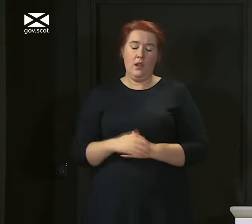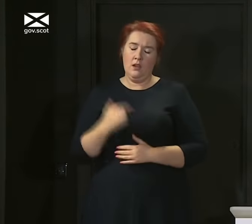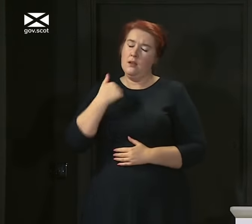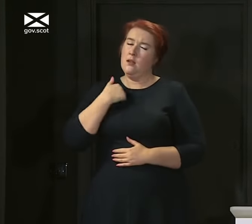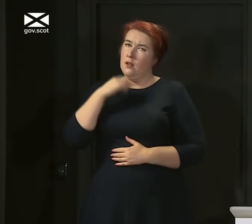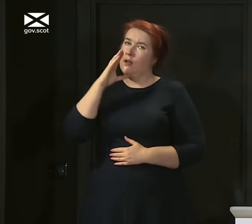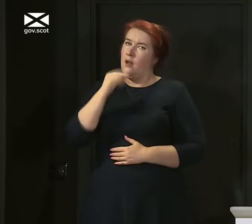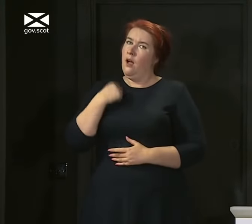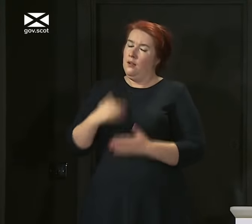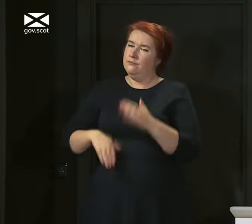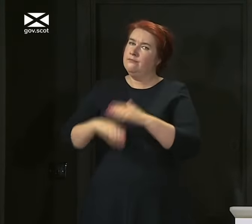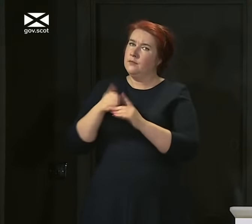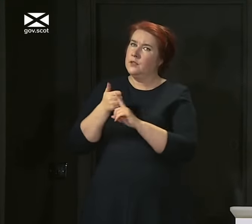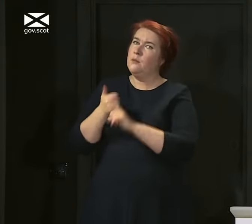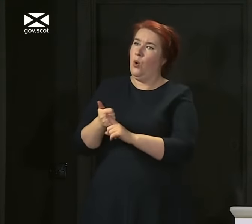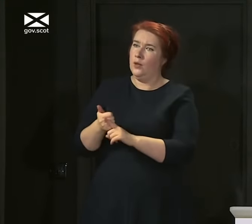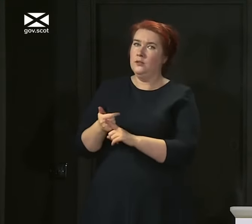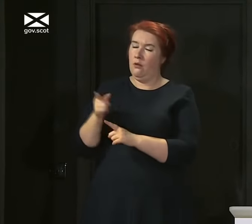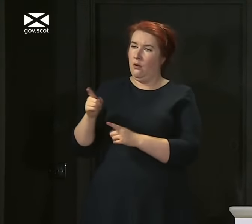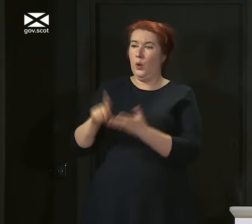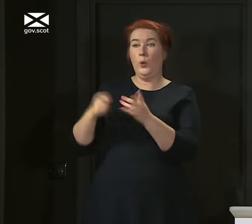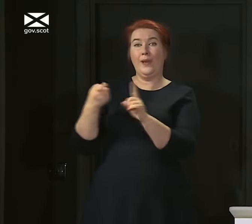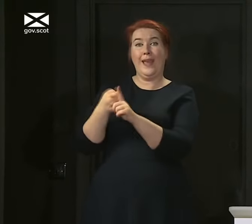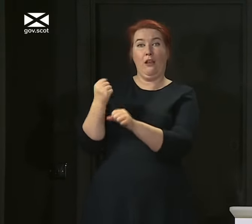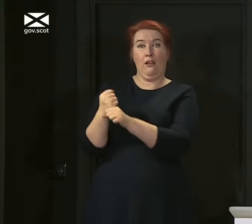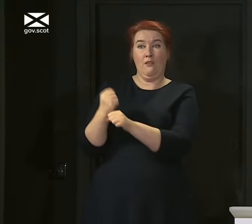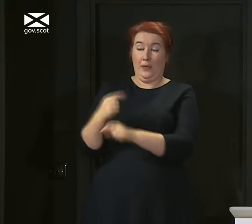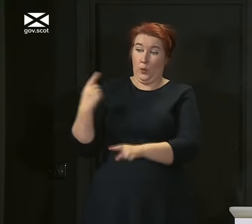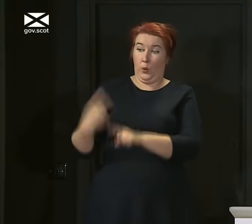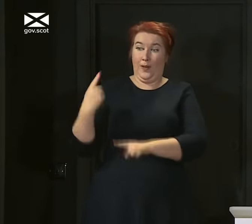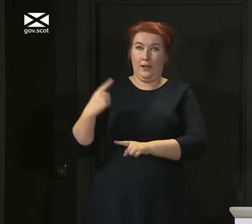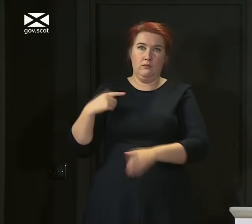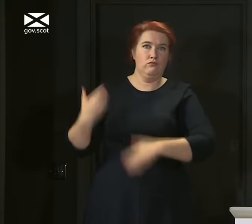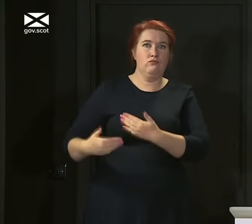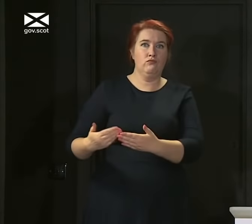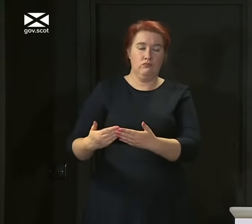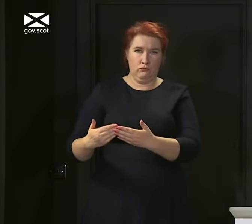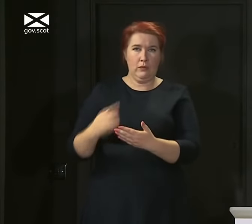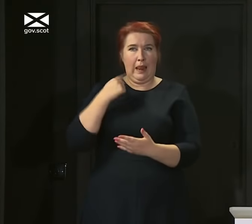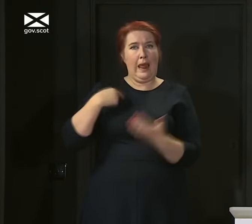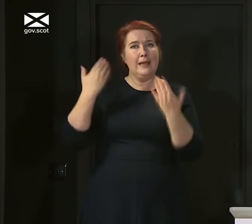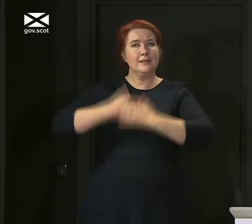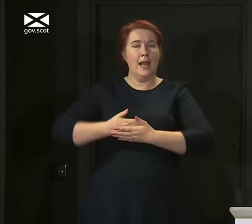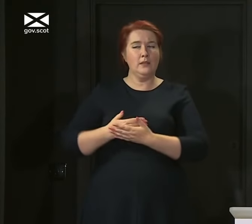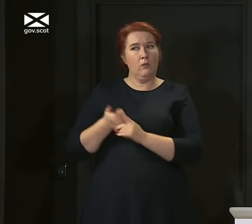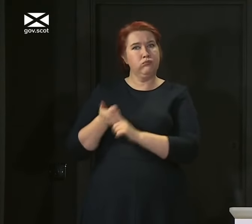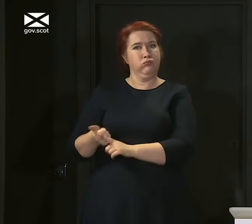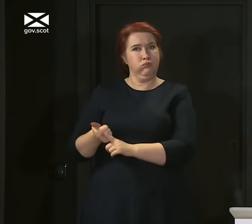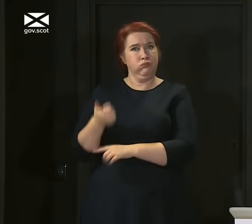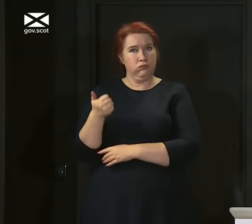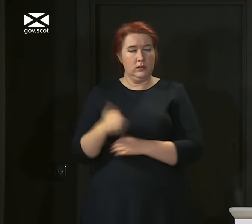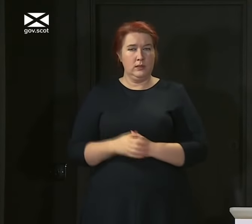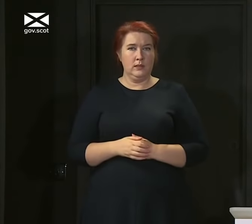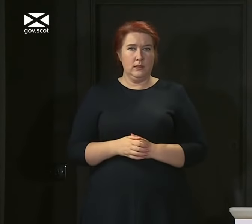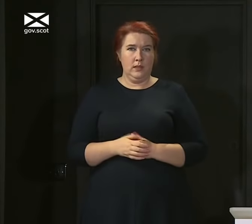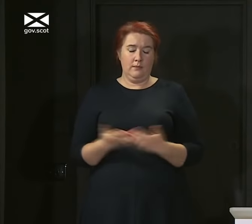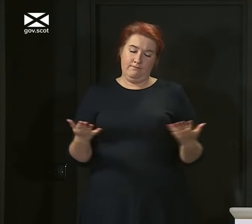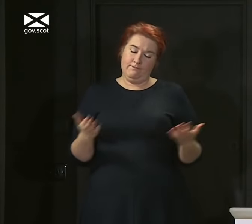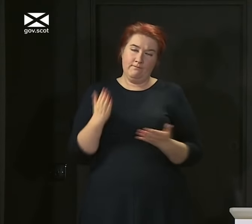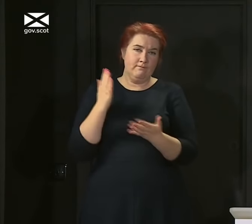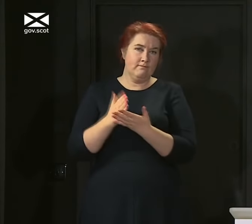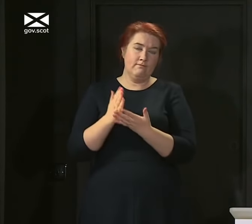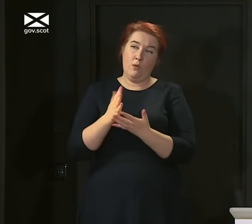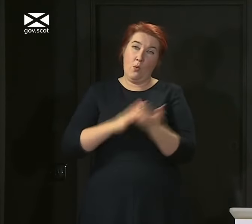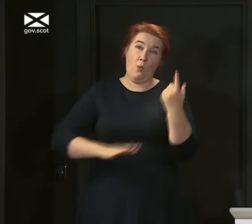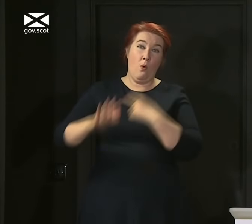support the quick action that the UK government took last night. There is no doubt that all of us in each of the nations of the